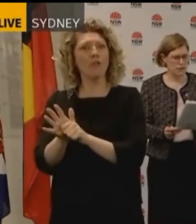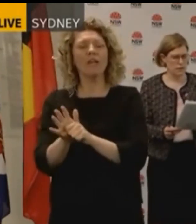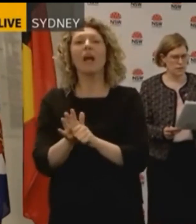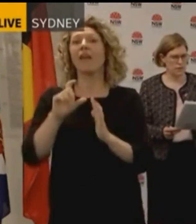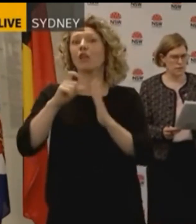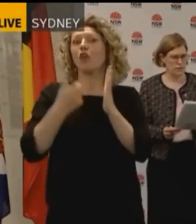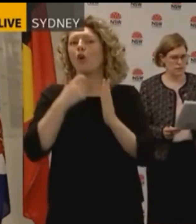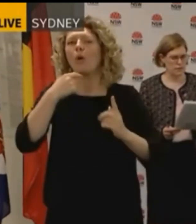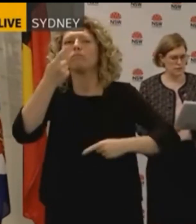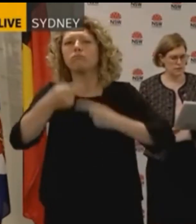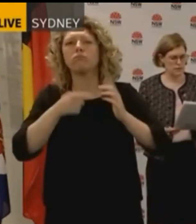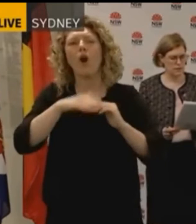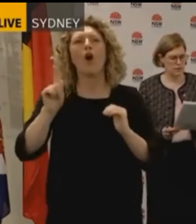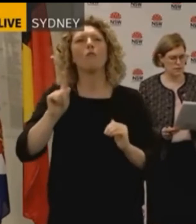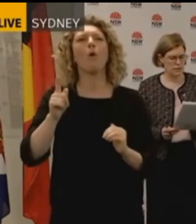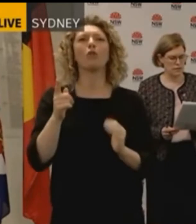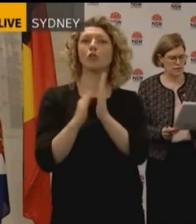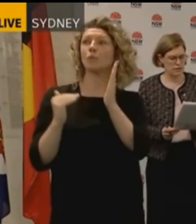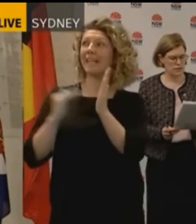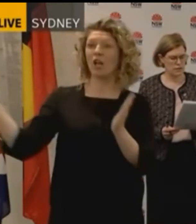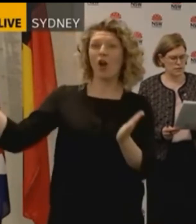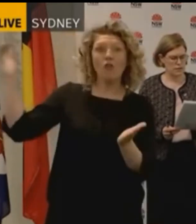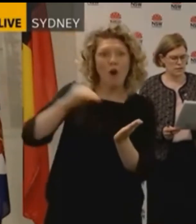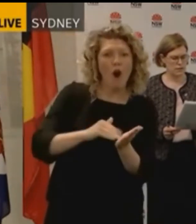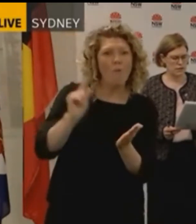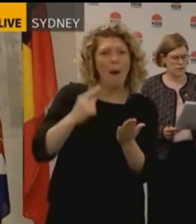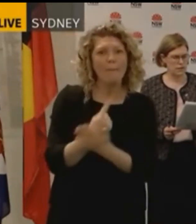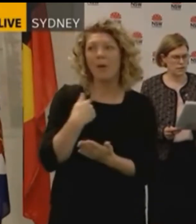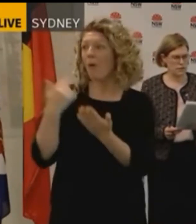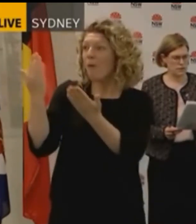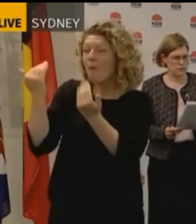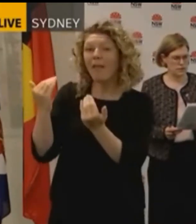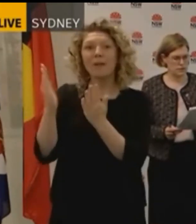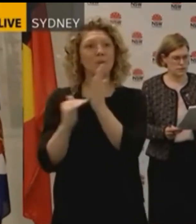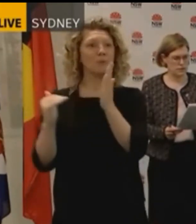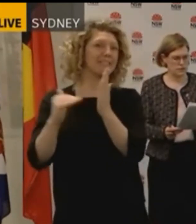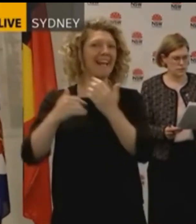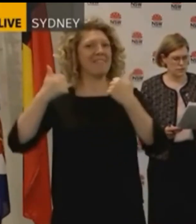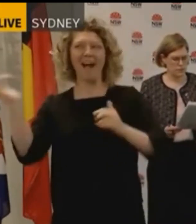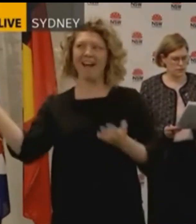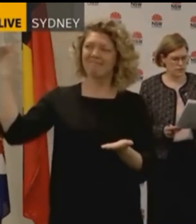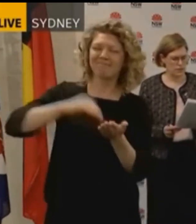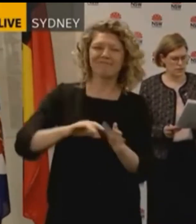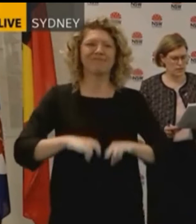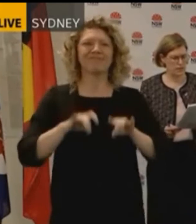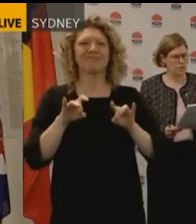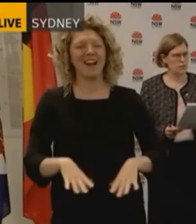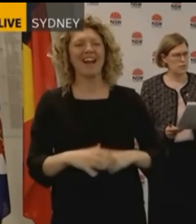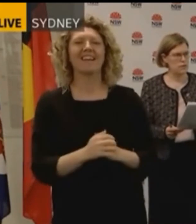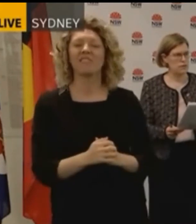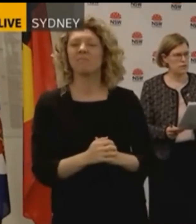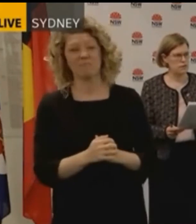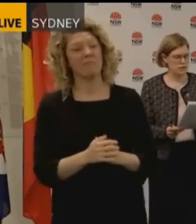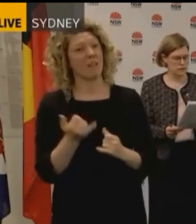arrangements we have in relation to those quarantine provisions for New Zealanders and we welcome New Zealanders we welcome the Kiwis to our shores. It is a first